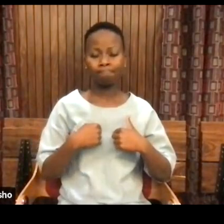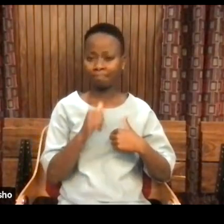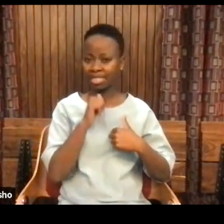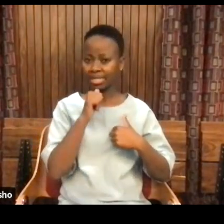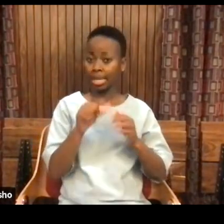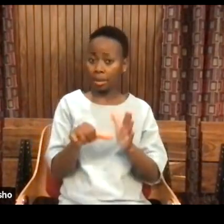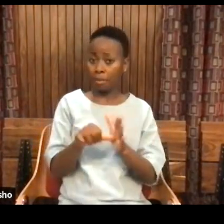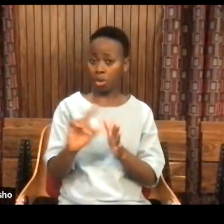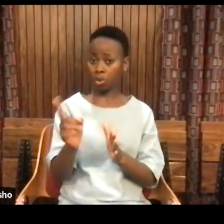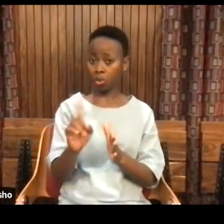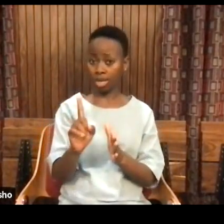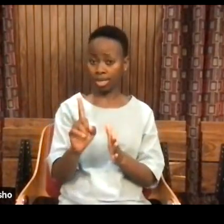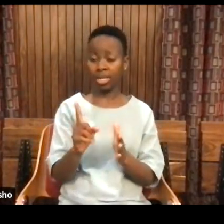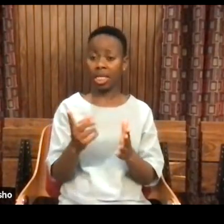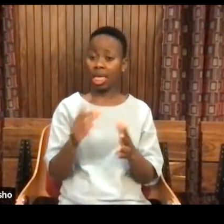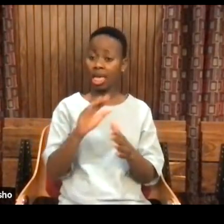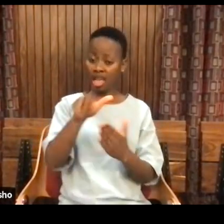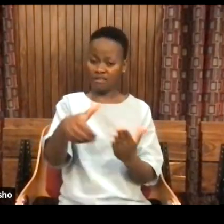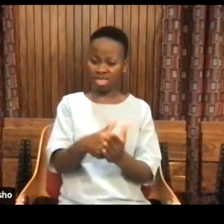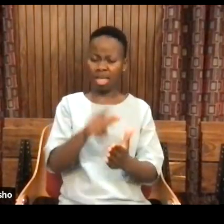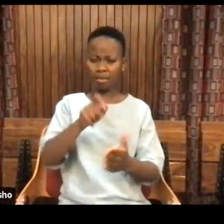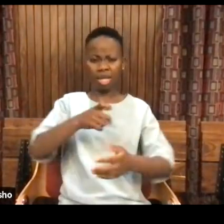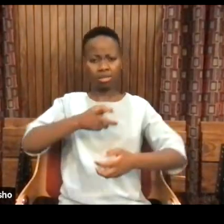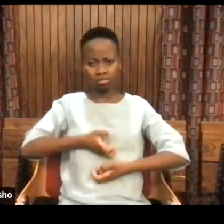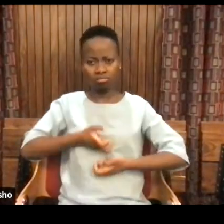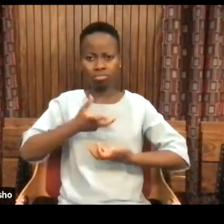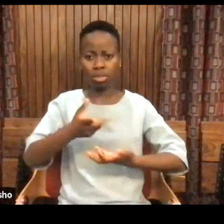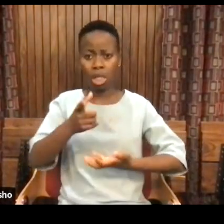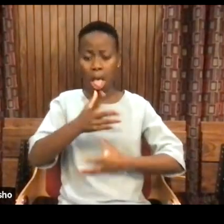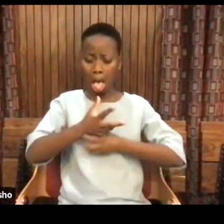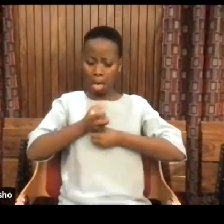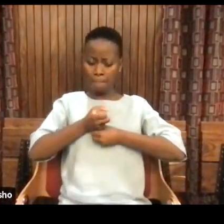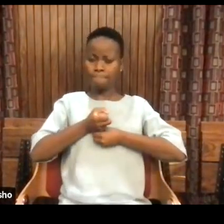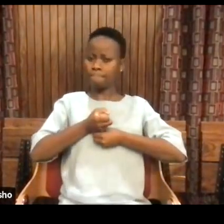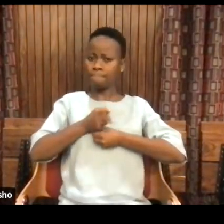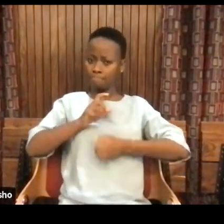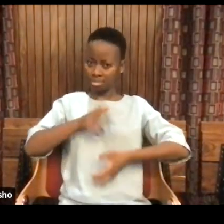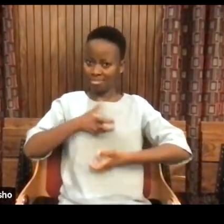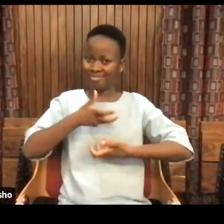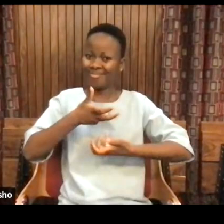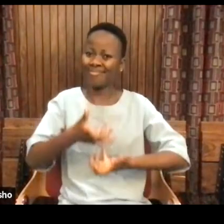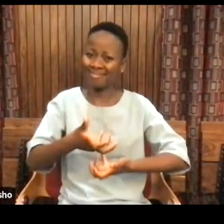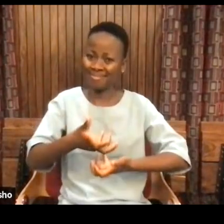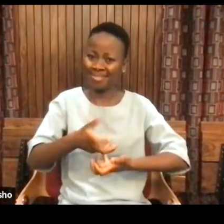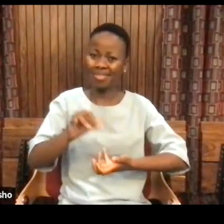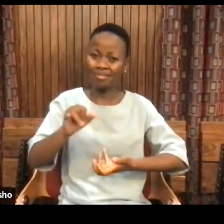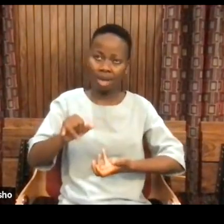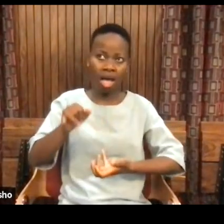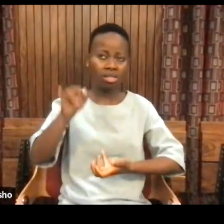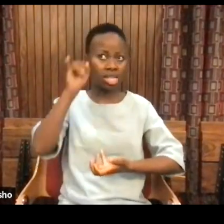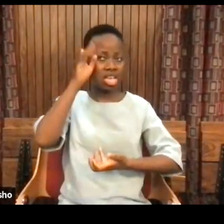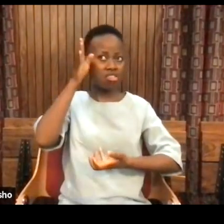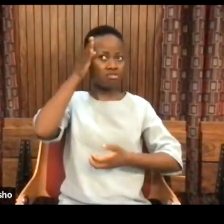go unsaid, that we don't continue to invest in ignorance.